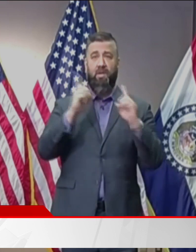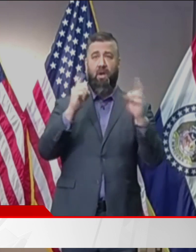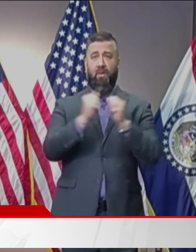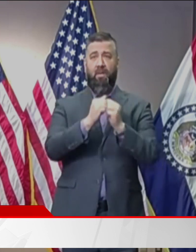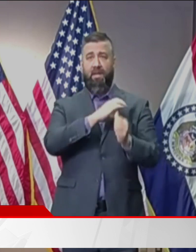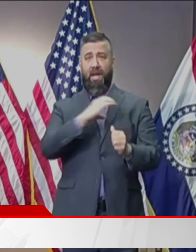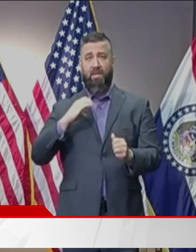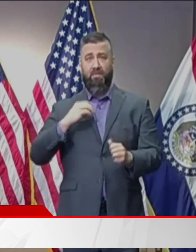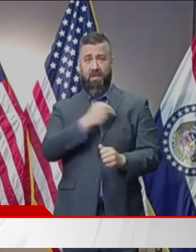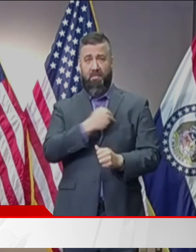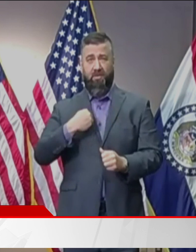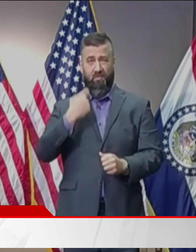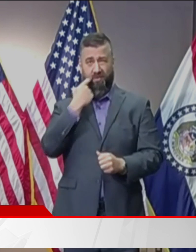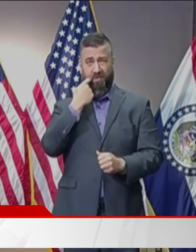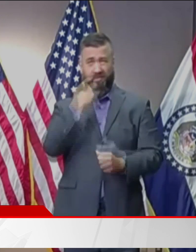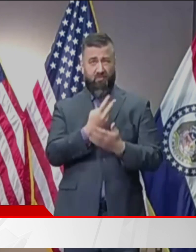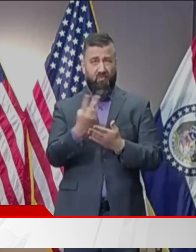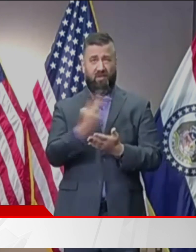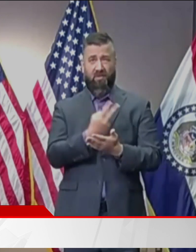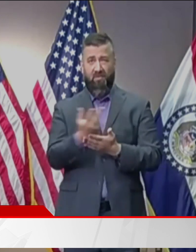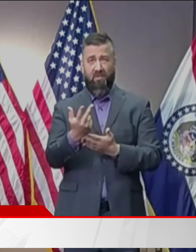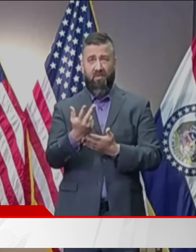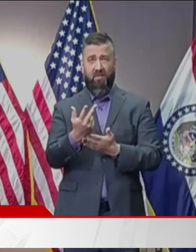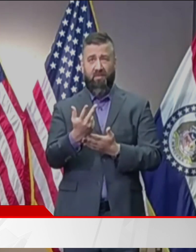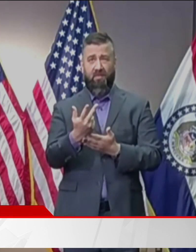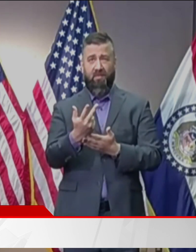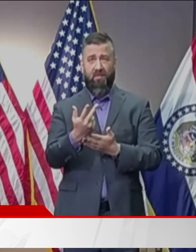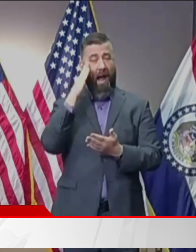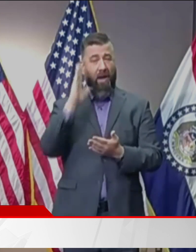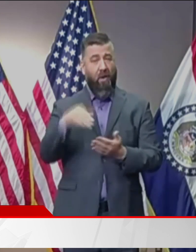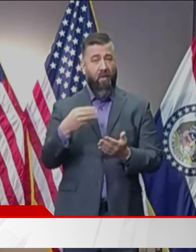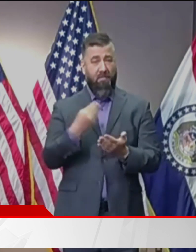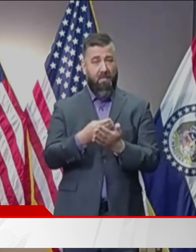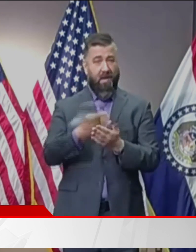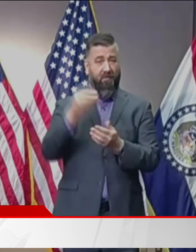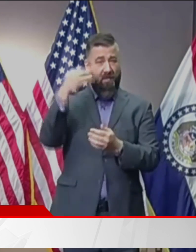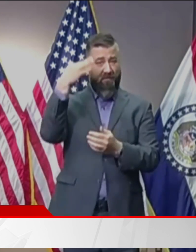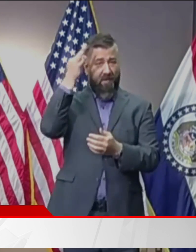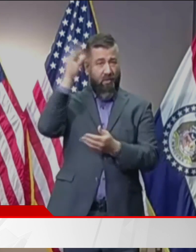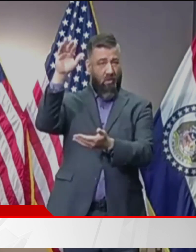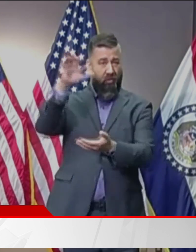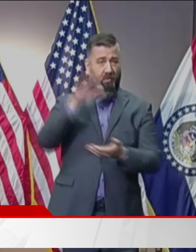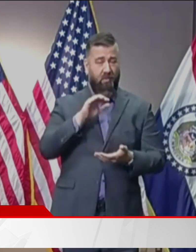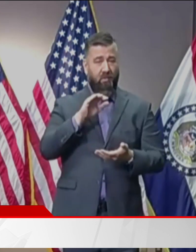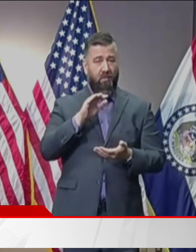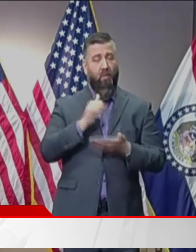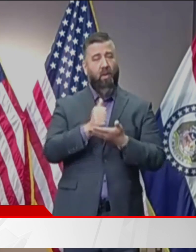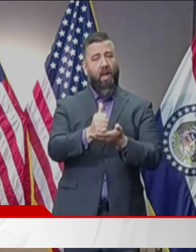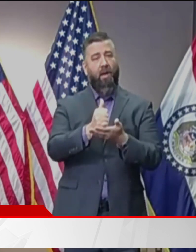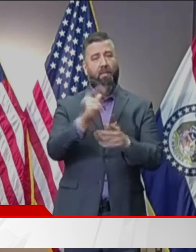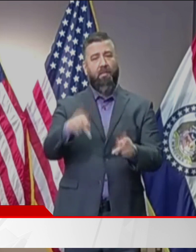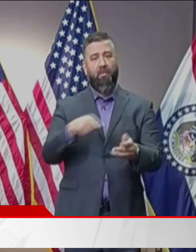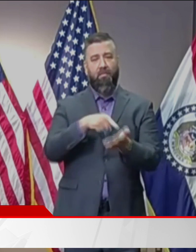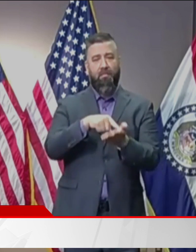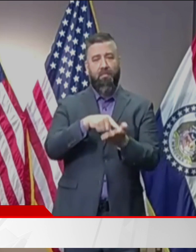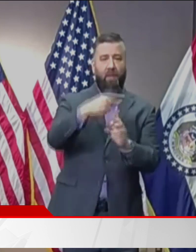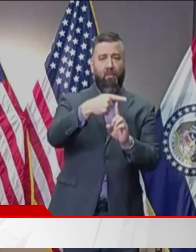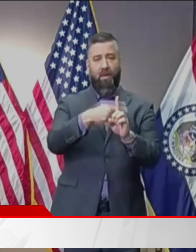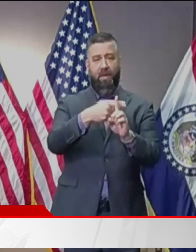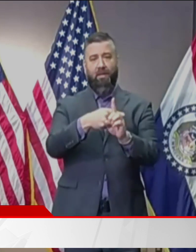one of the priorities for the new federal funds coming into the county will be helping people stay in their homes with rental and utility assistance.